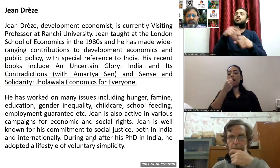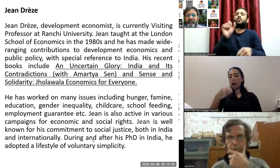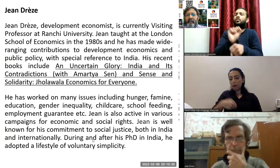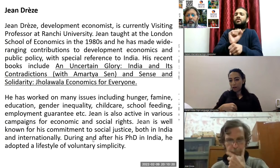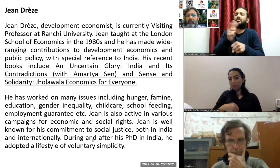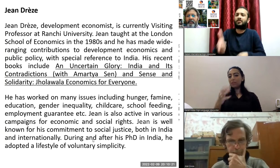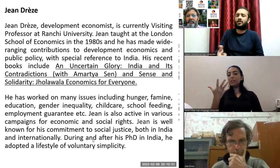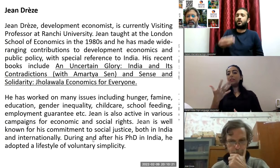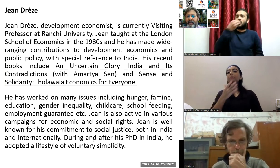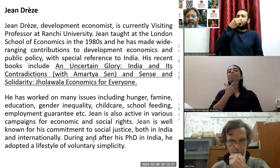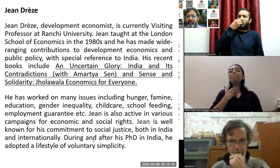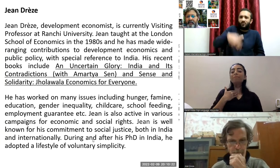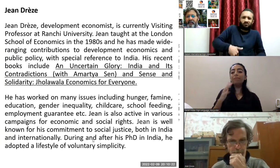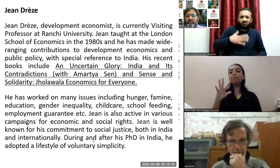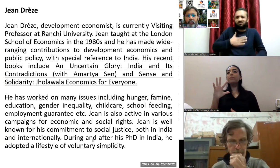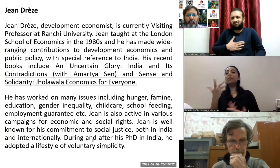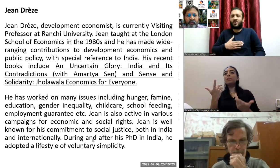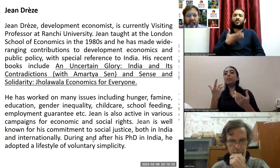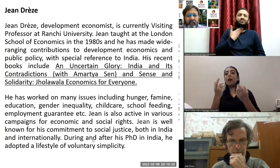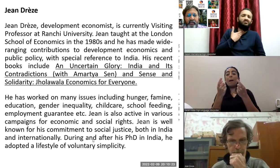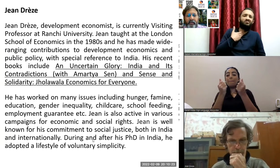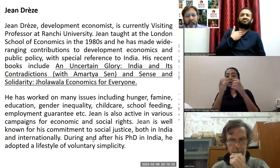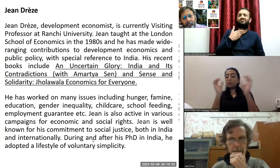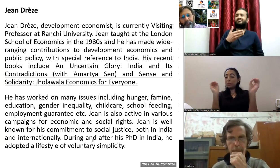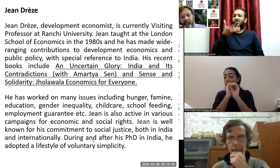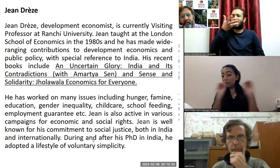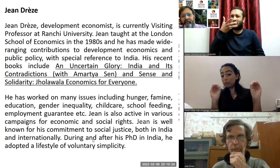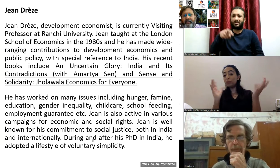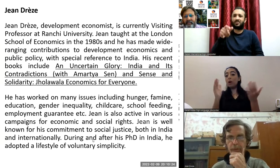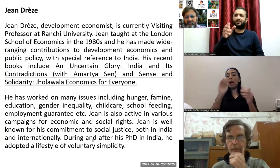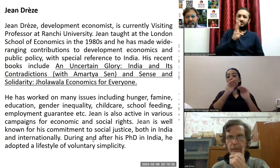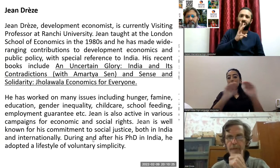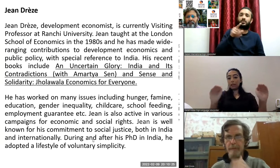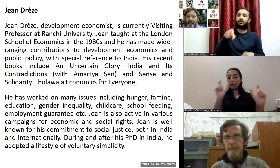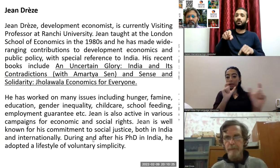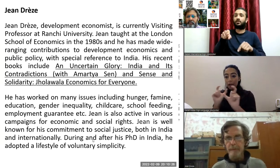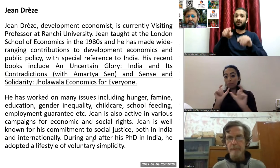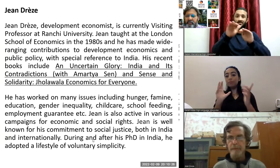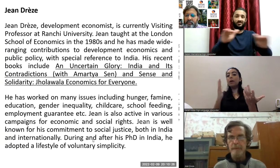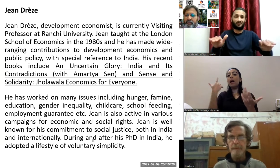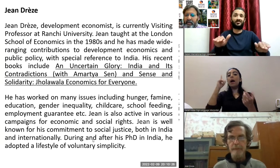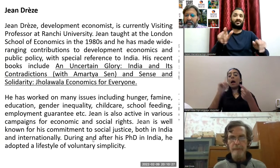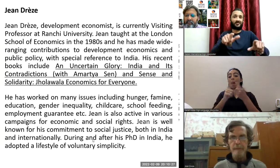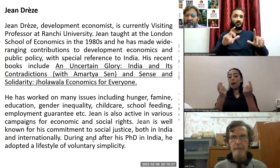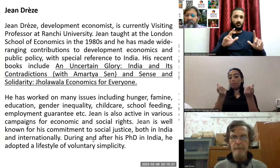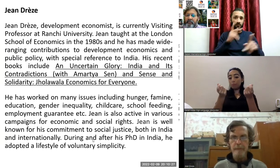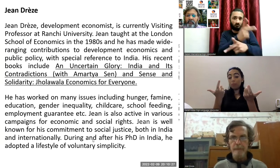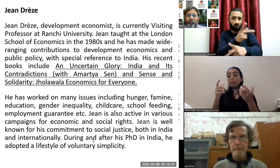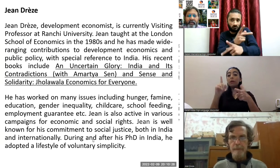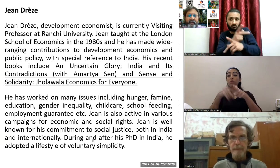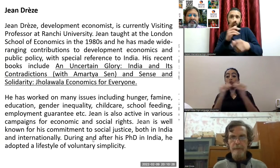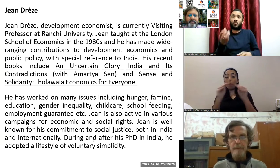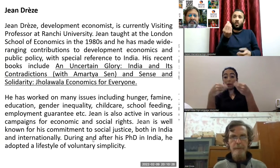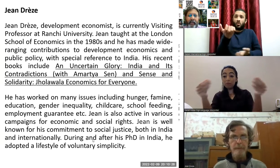gender equality child care school cleaning employment guarantee etc john is also active in